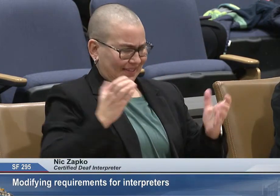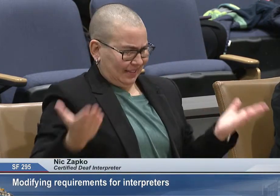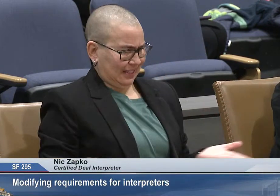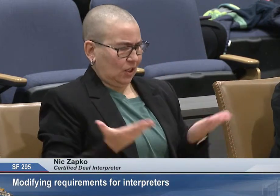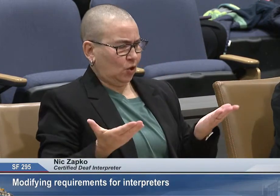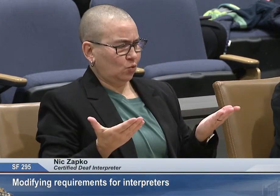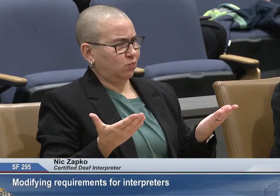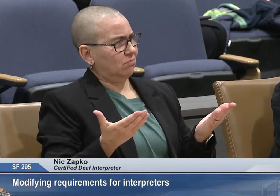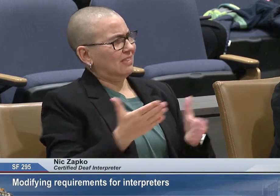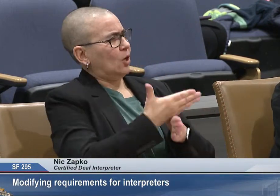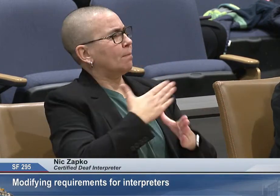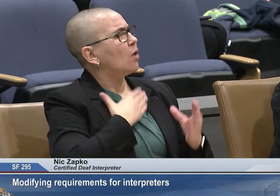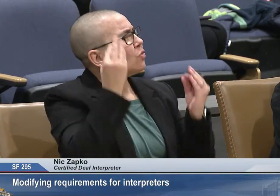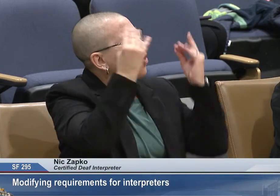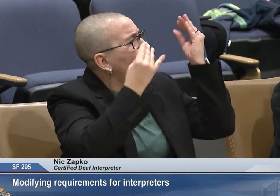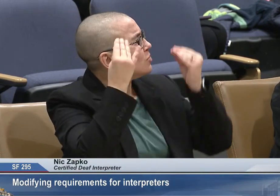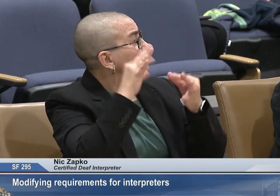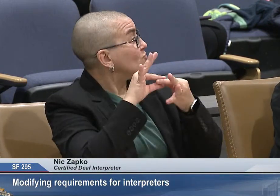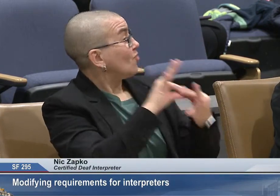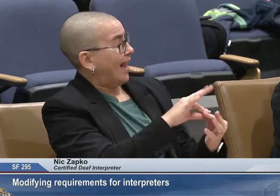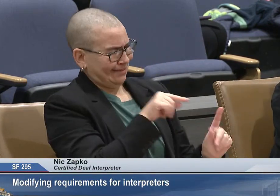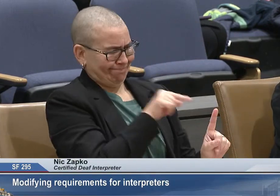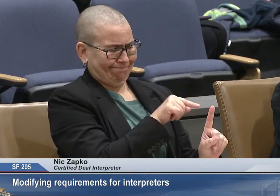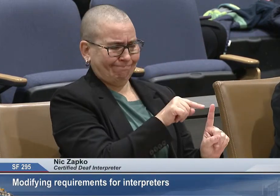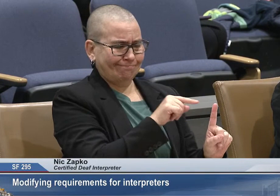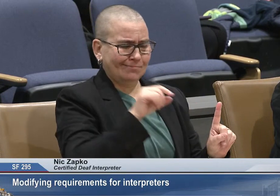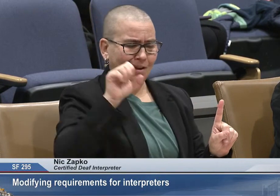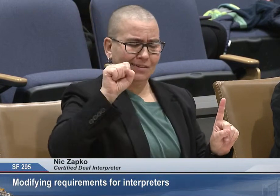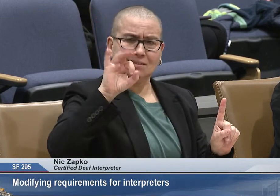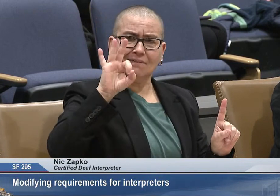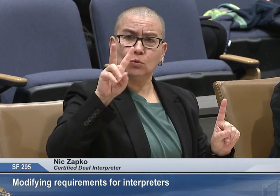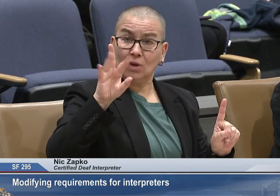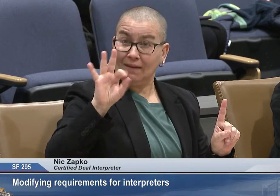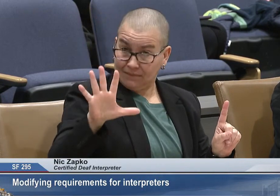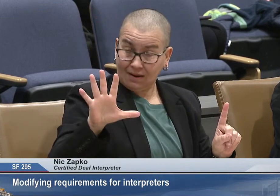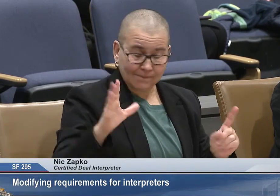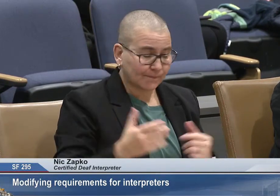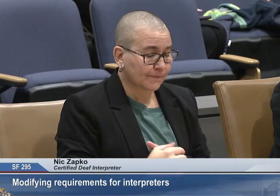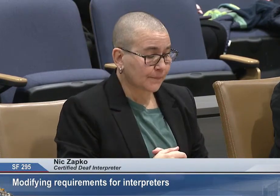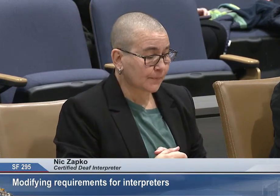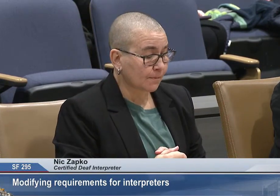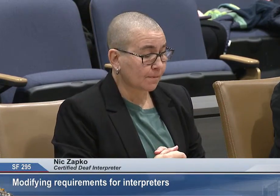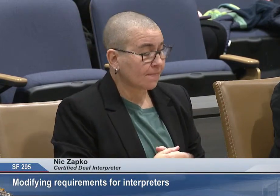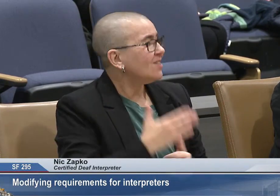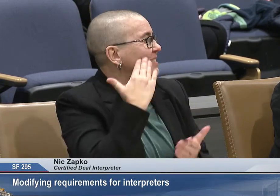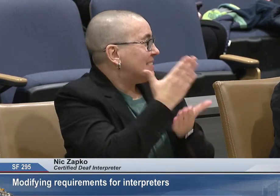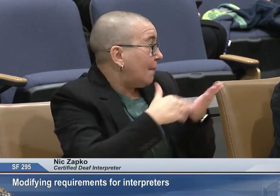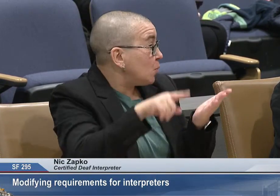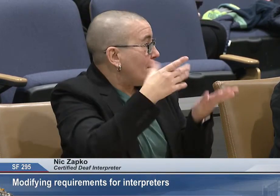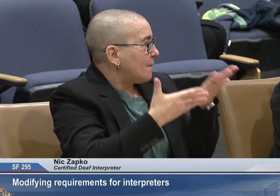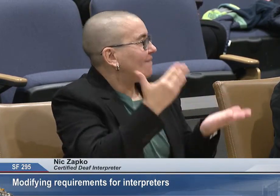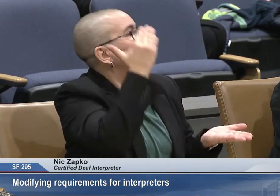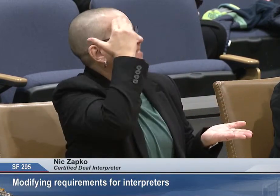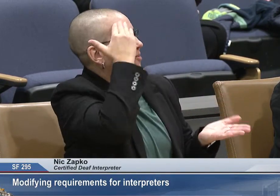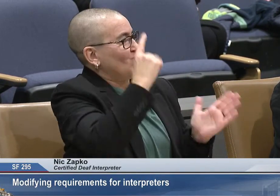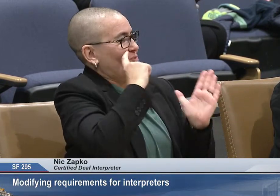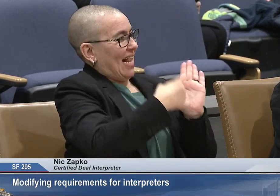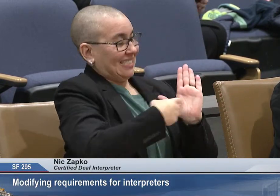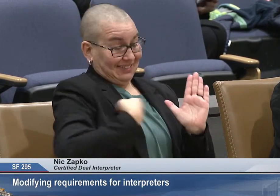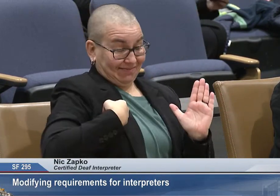you for the opportunity to be here and share my thoughts on Senate file 295. As some of you may know,